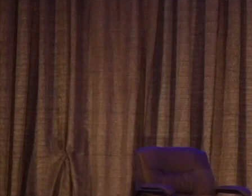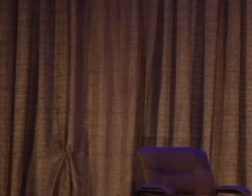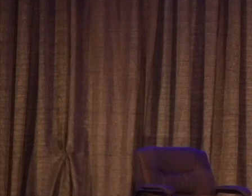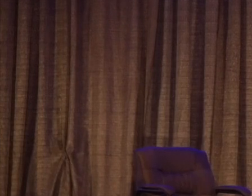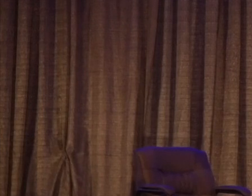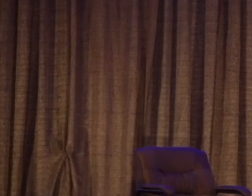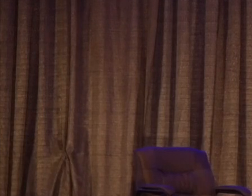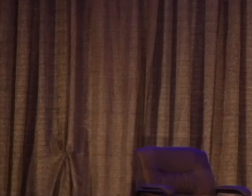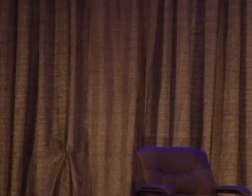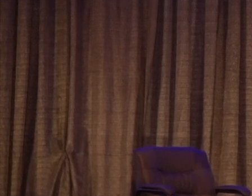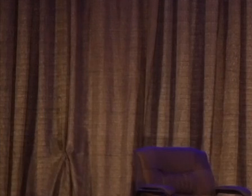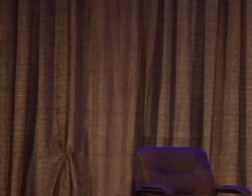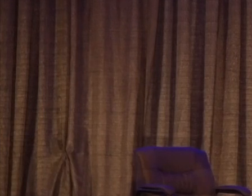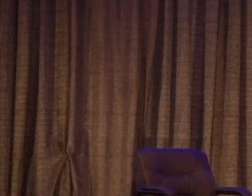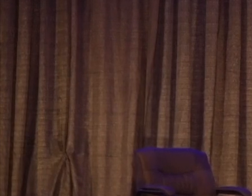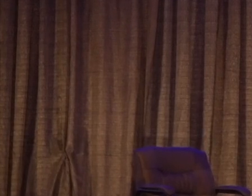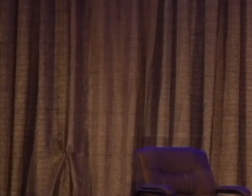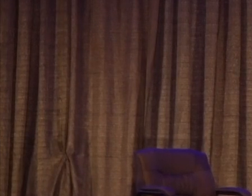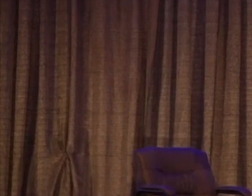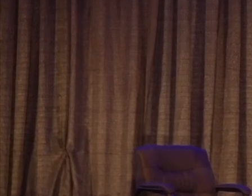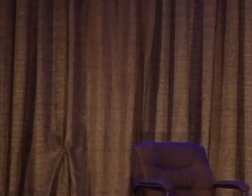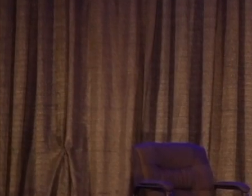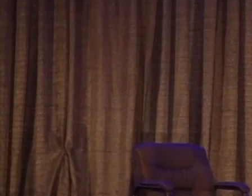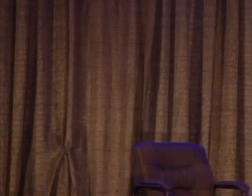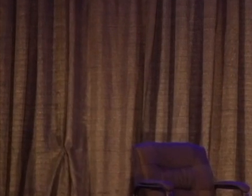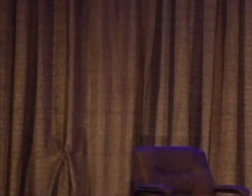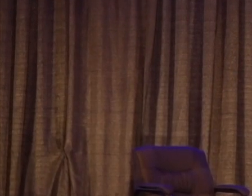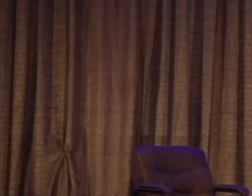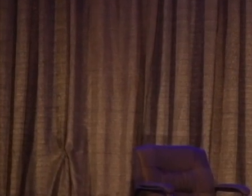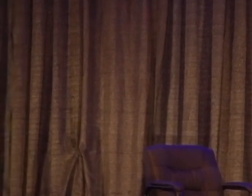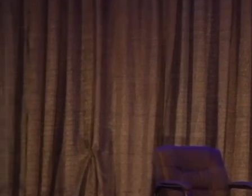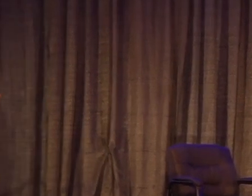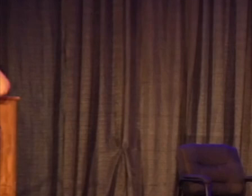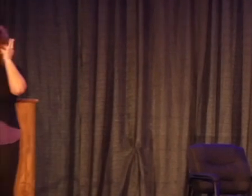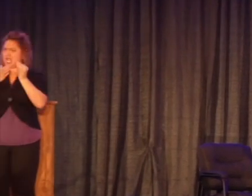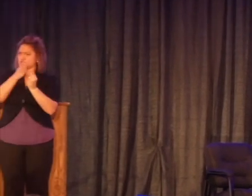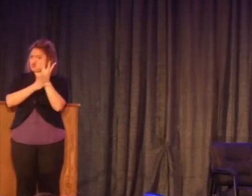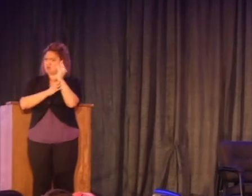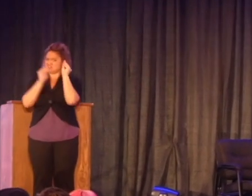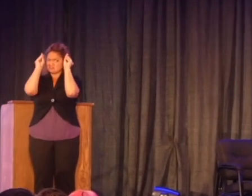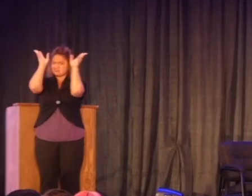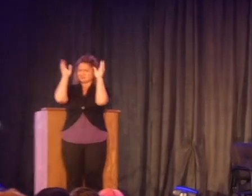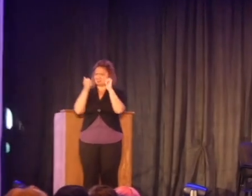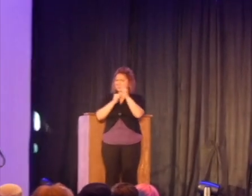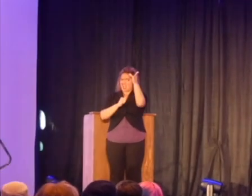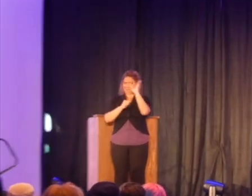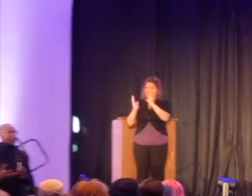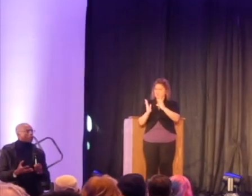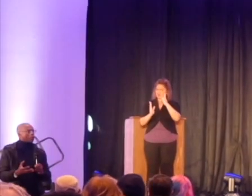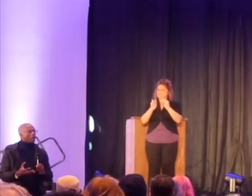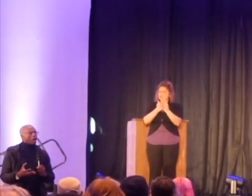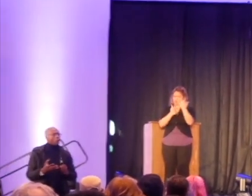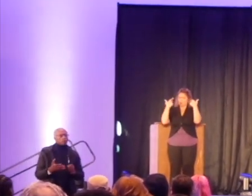in its natural state. And they said, why are you wearing it that way? I said, well, this is the way my hair grows out of my head. This is the way God had intended